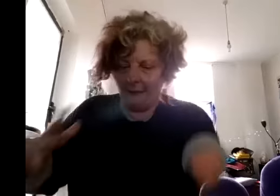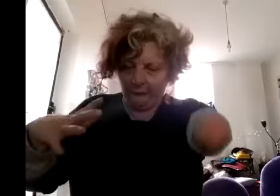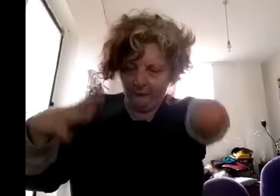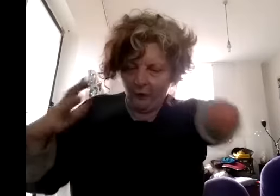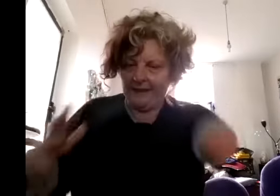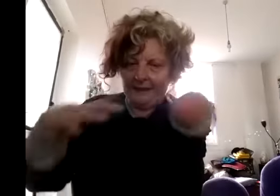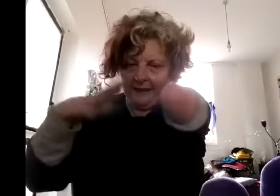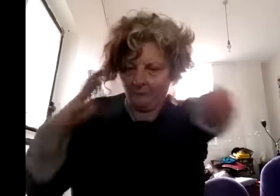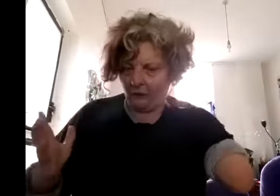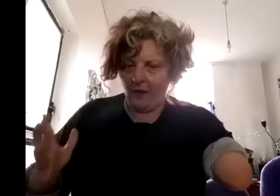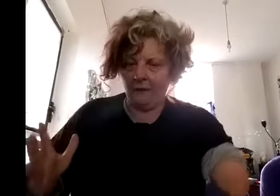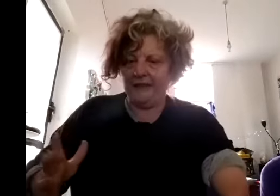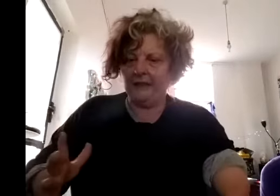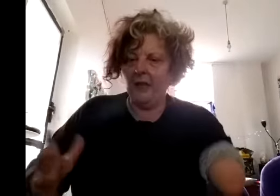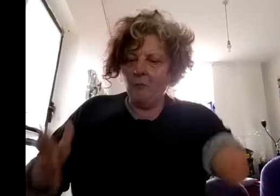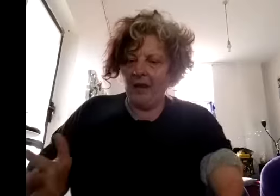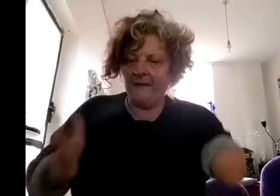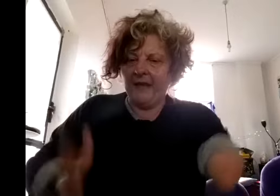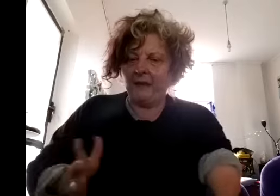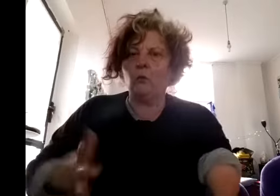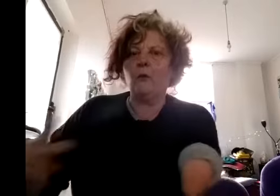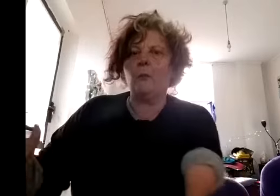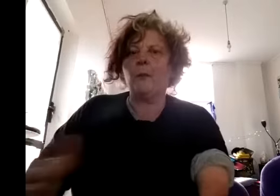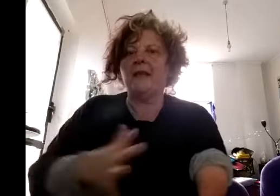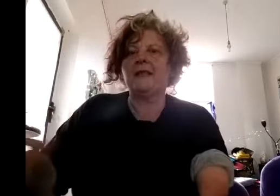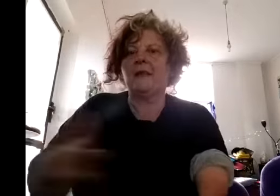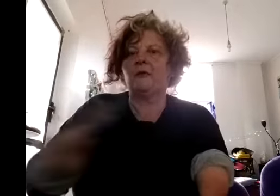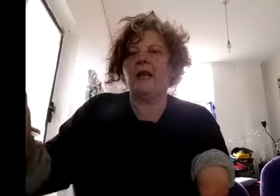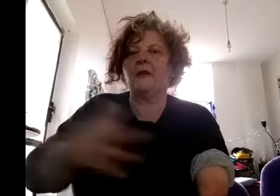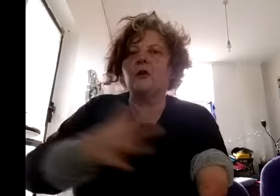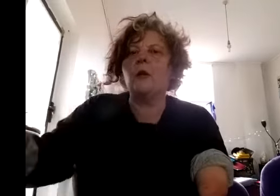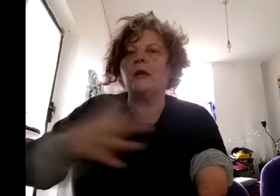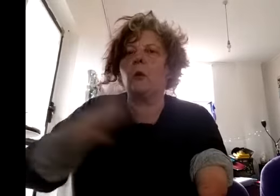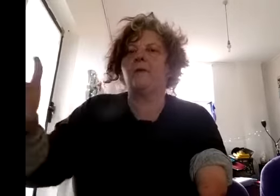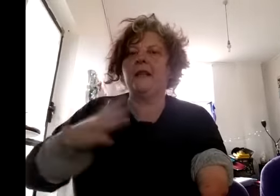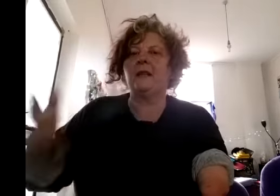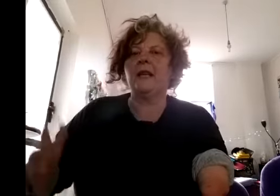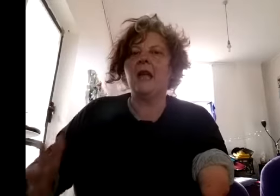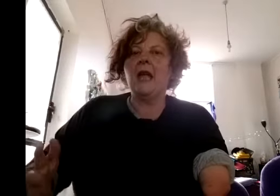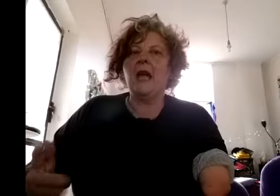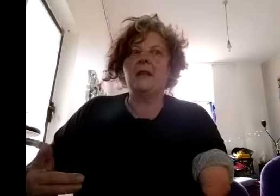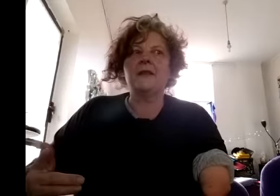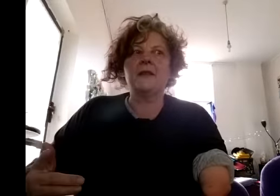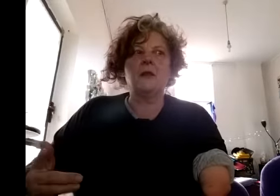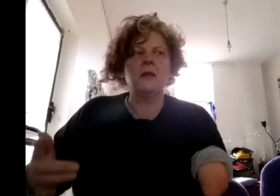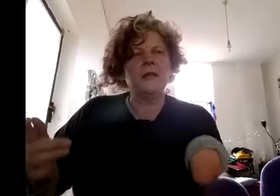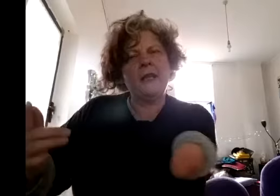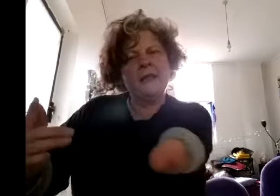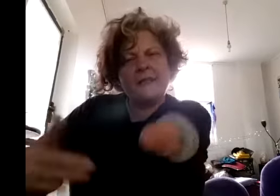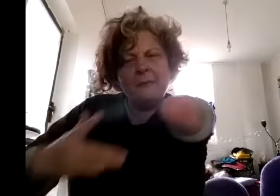identity kind of thing but that we were prepared to give ground on queer queer friendly and in a similar